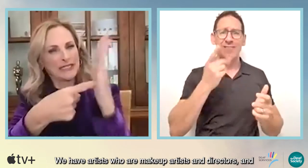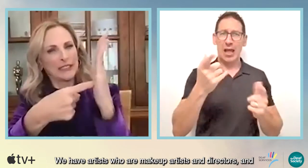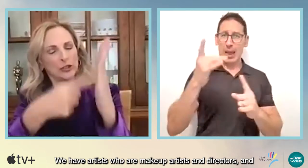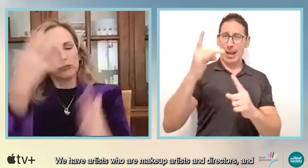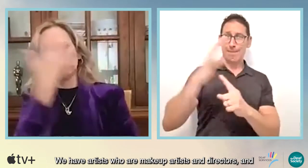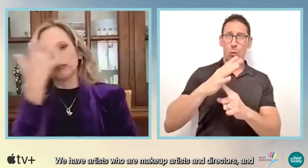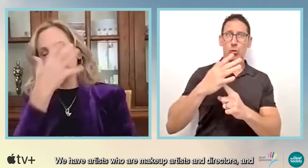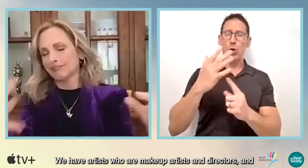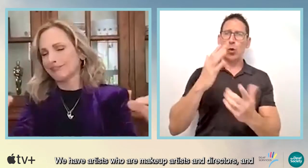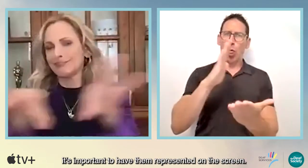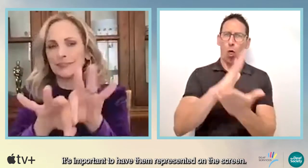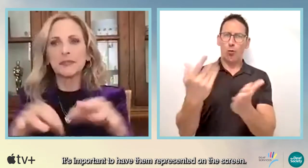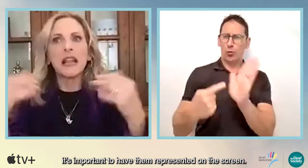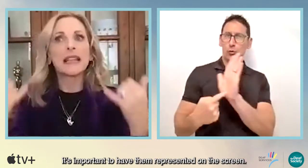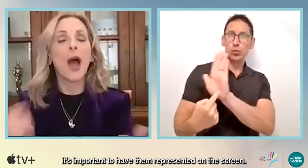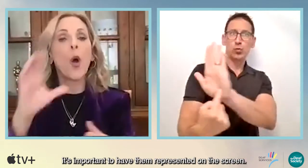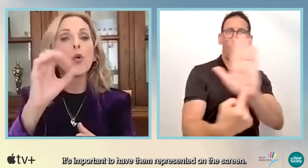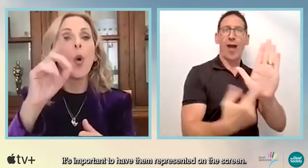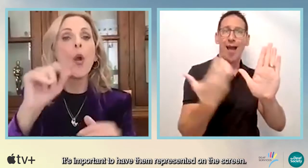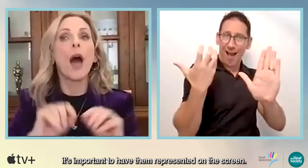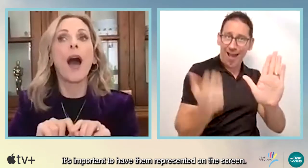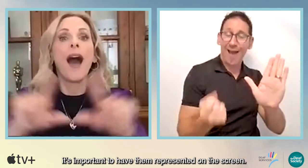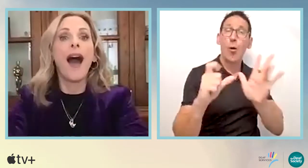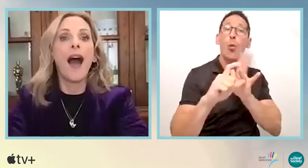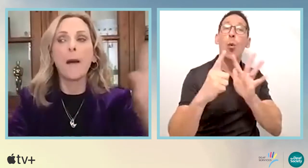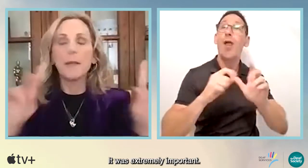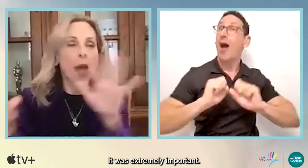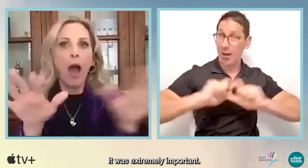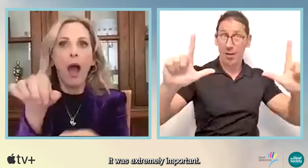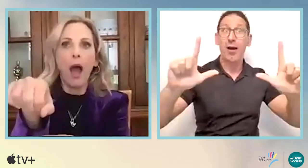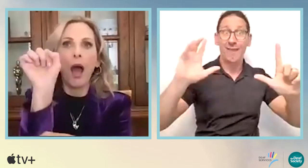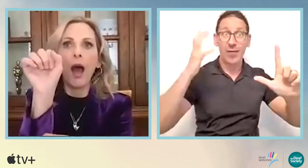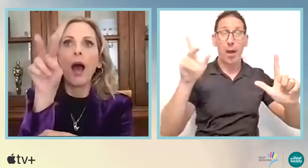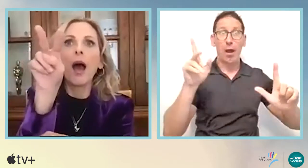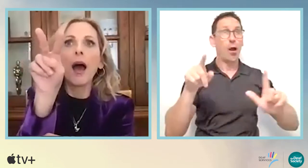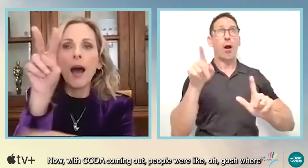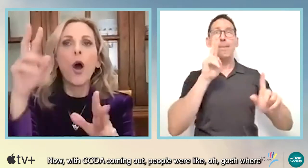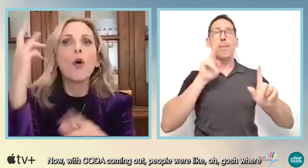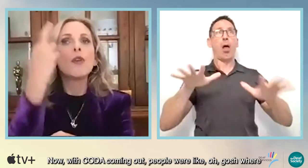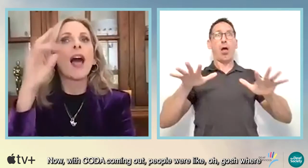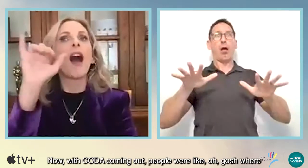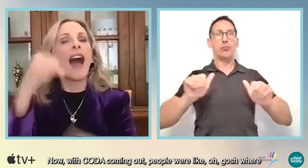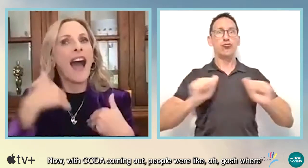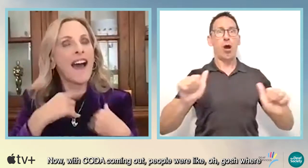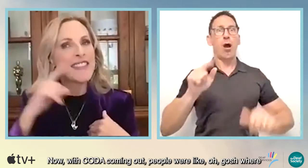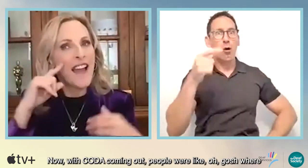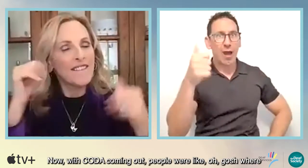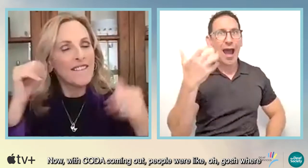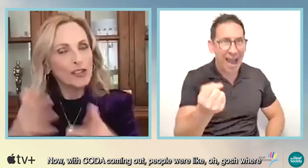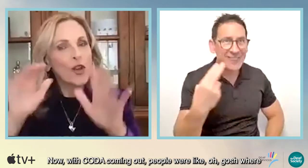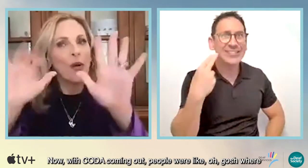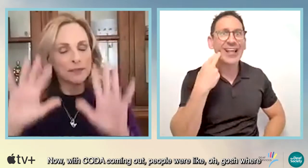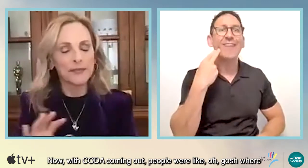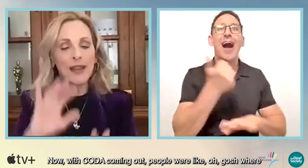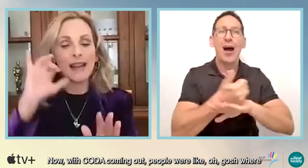and it's important to have them represented on the screen. It was extremely important. Now, with Coda coming out, people were like, oh, gosh, where? And they realized, okay,